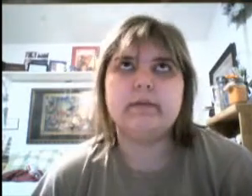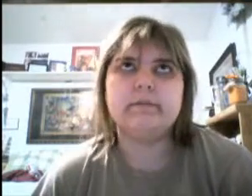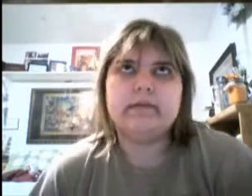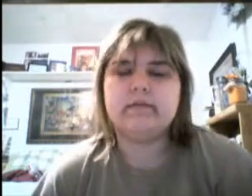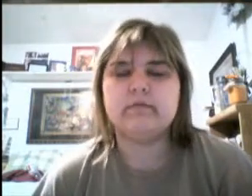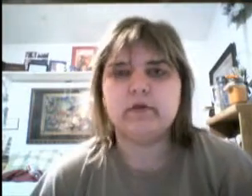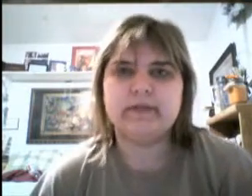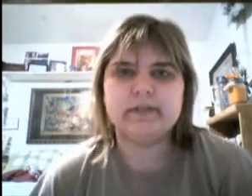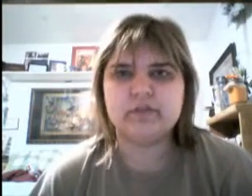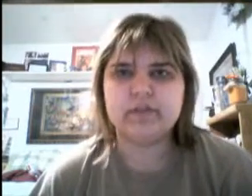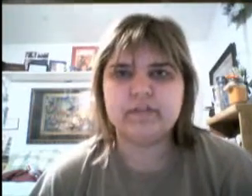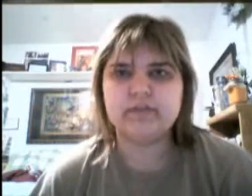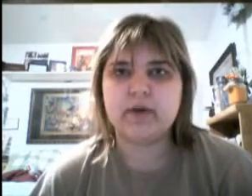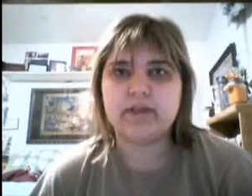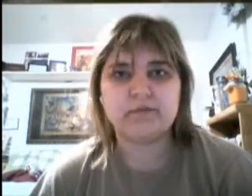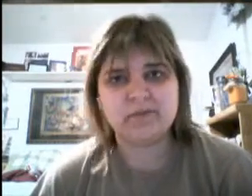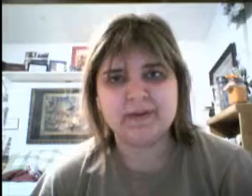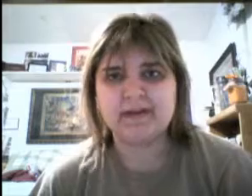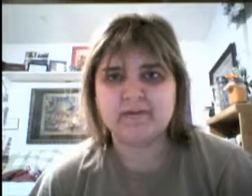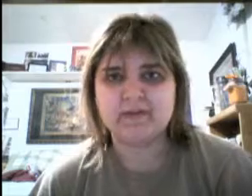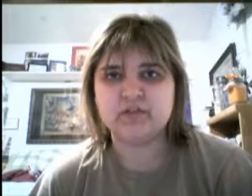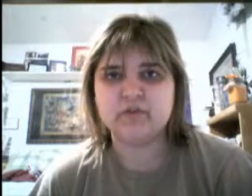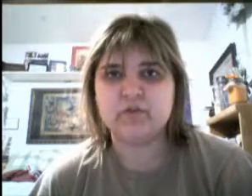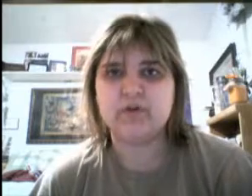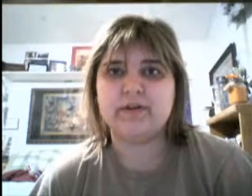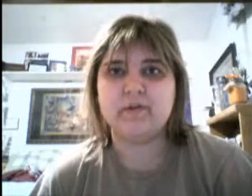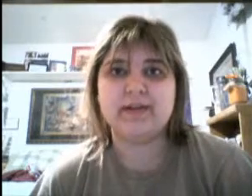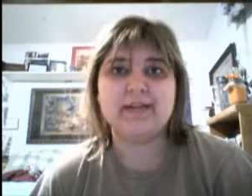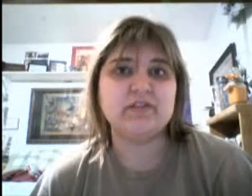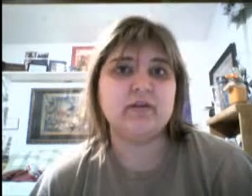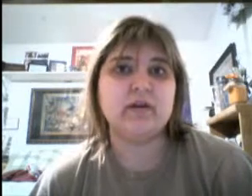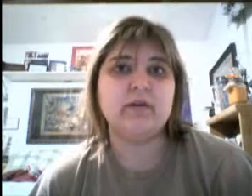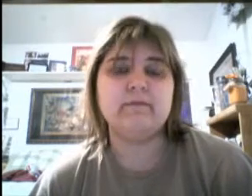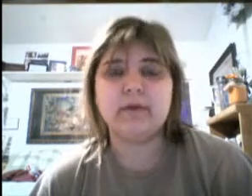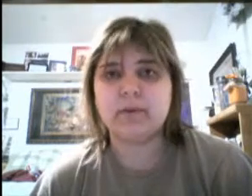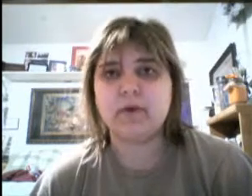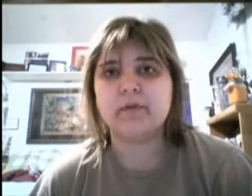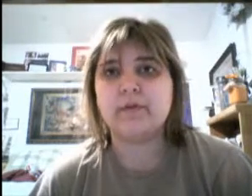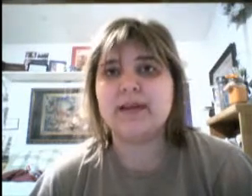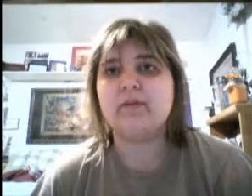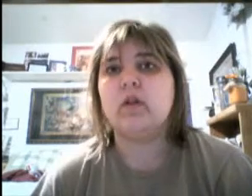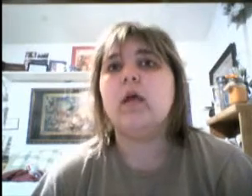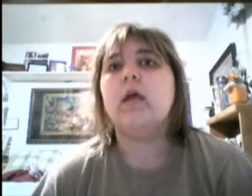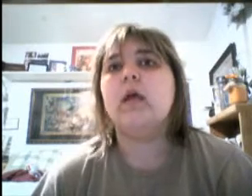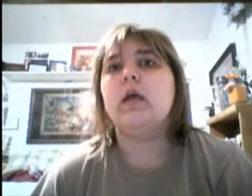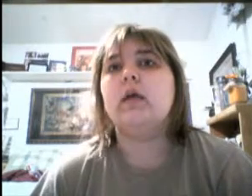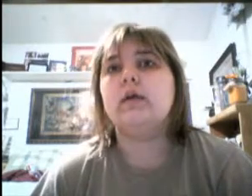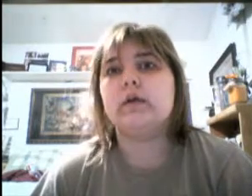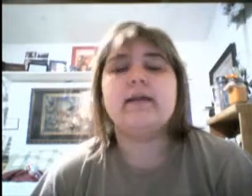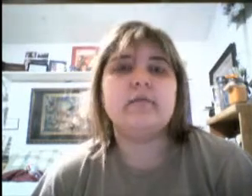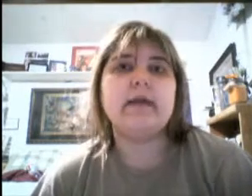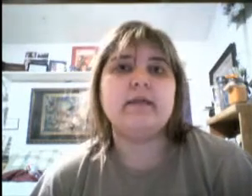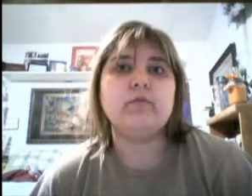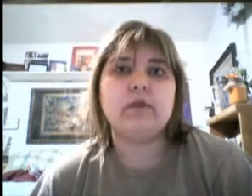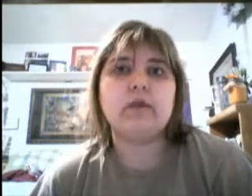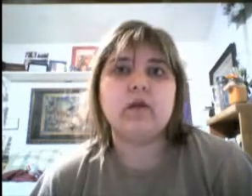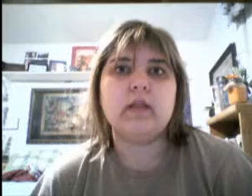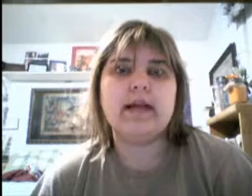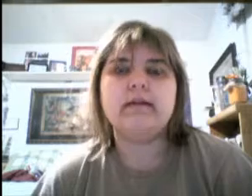nobody should really be surprised. If you've been to conventions before and you want to get into a very popular panel, you're going to have to wait in a really long line.